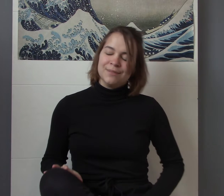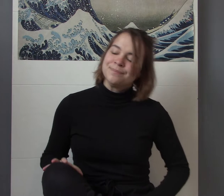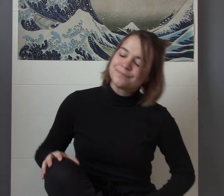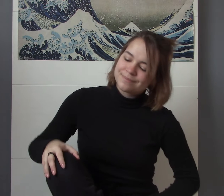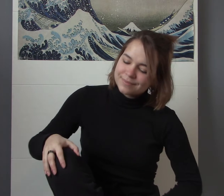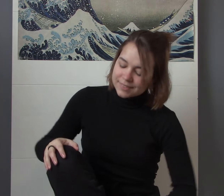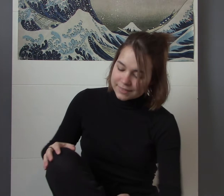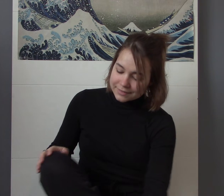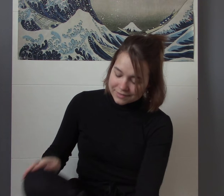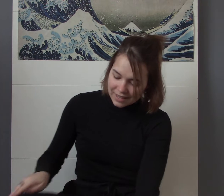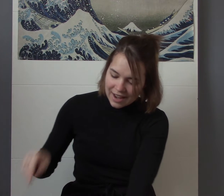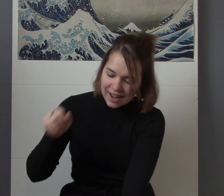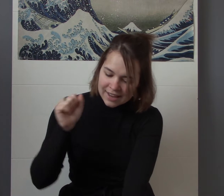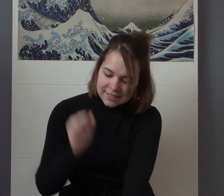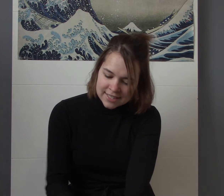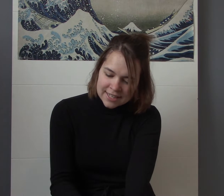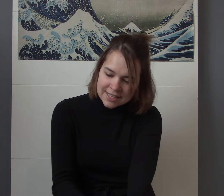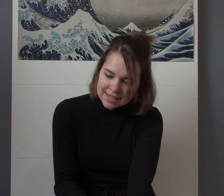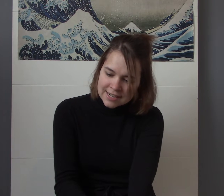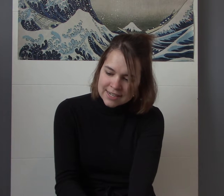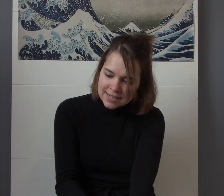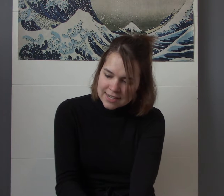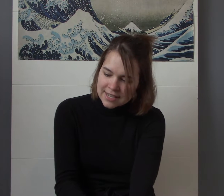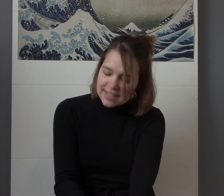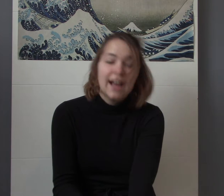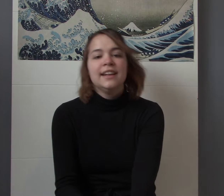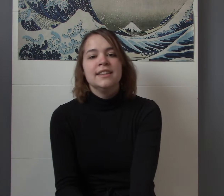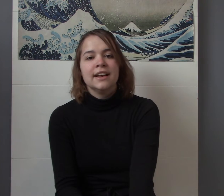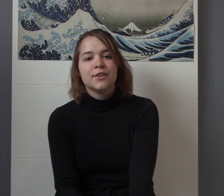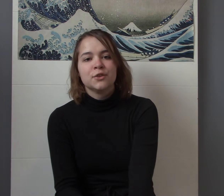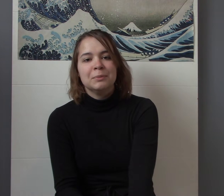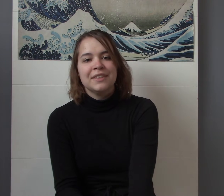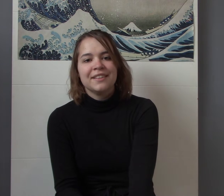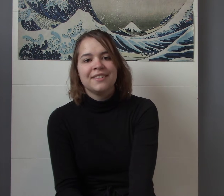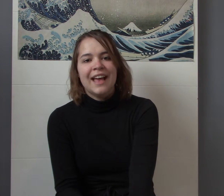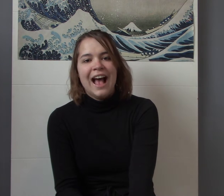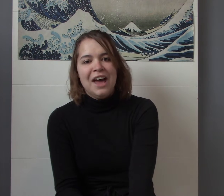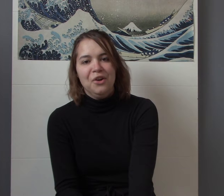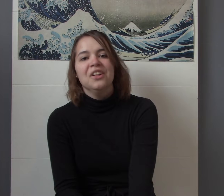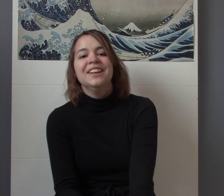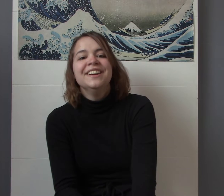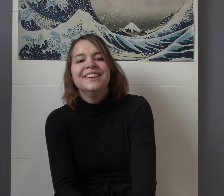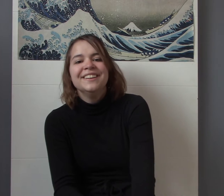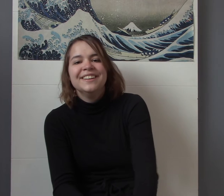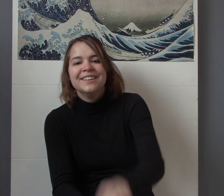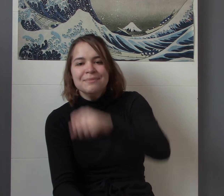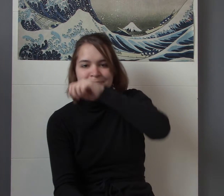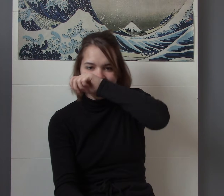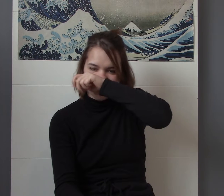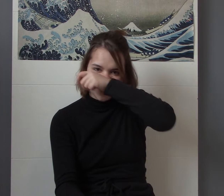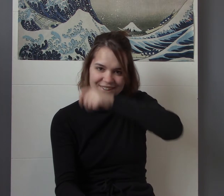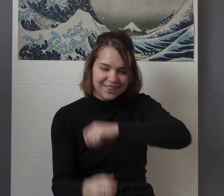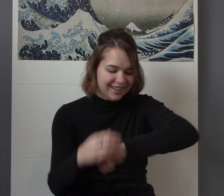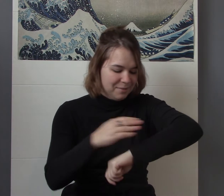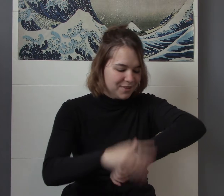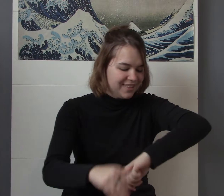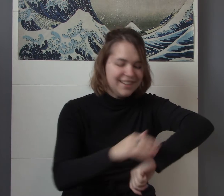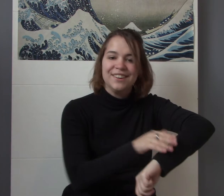and yeah I did not script this at all I'm sorry I'm just here